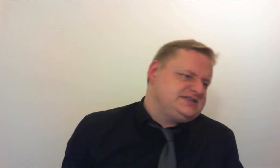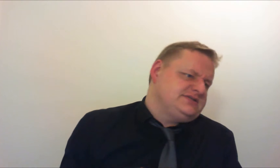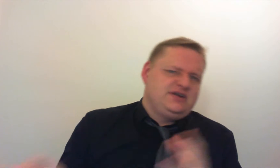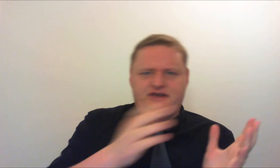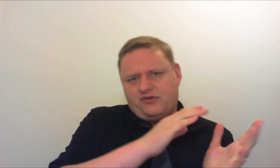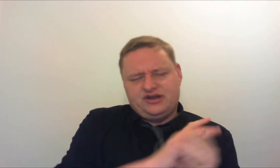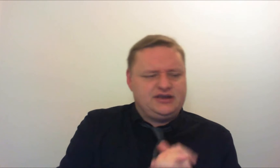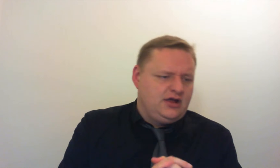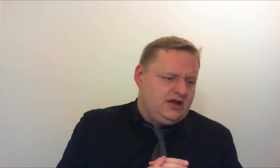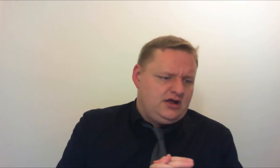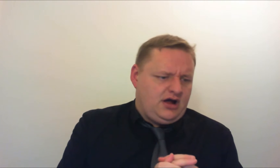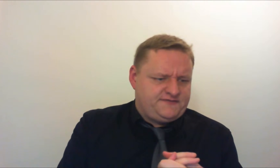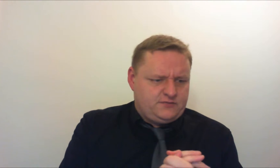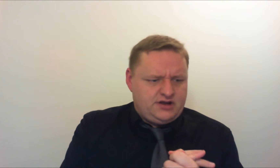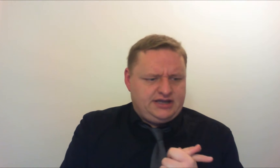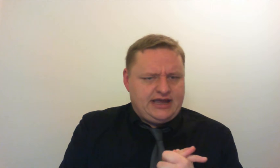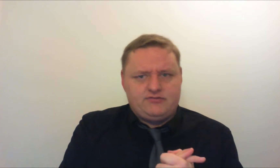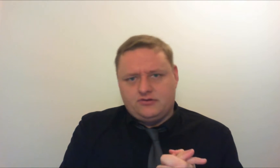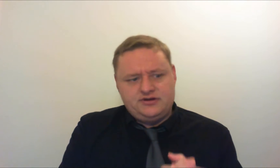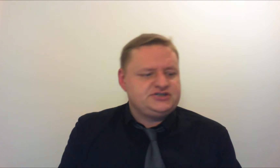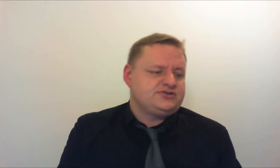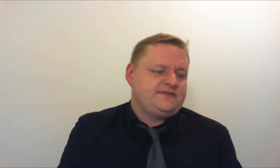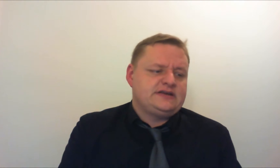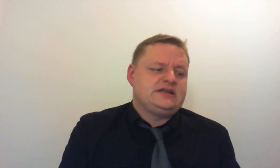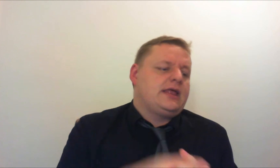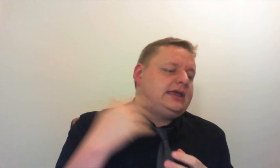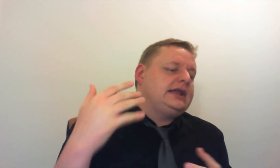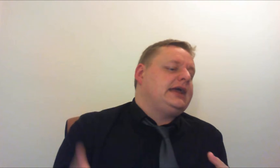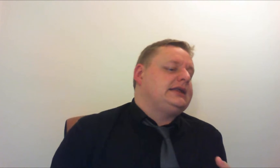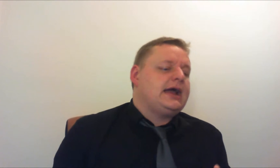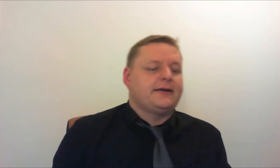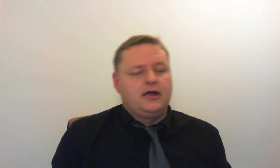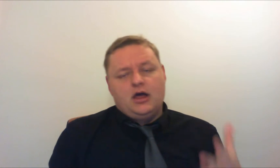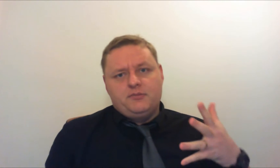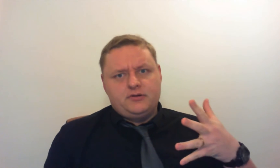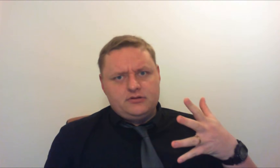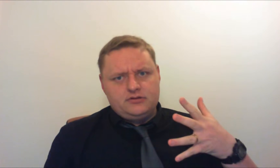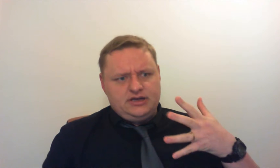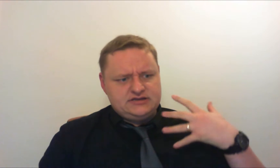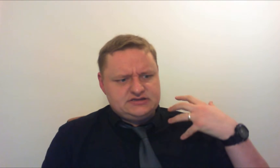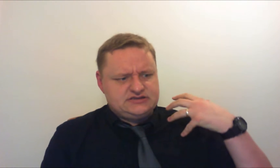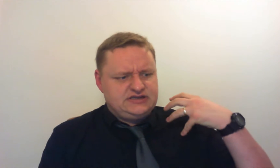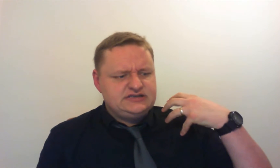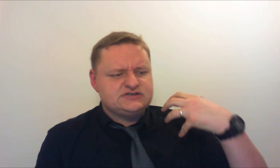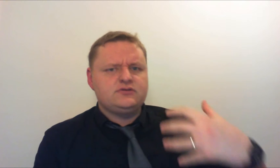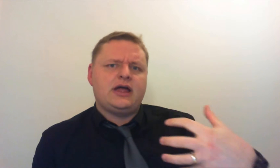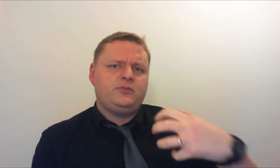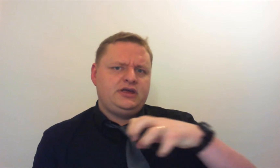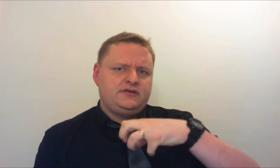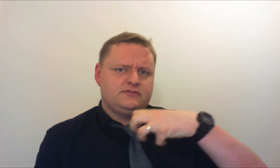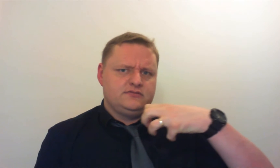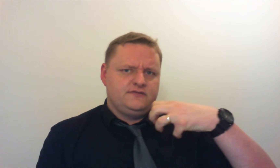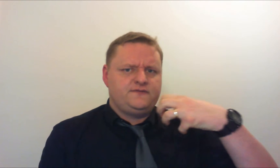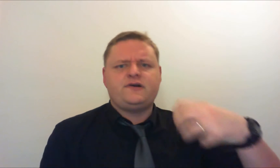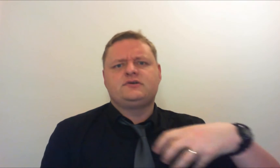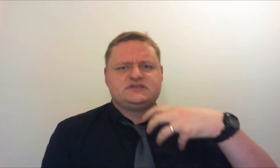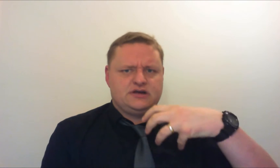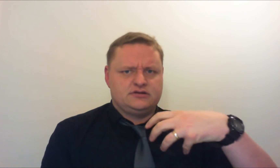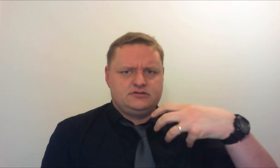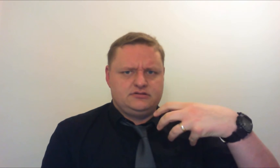so I started going off to work in the outdoor industry things like that yadda yadda yadda but it did sort of help me focus on